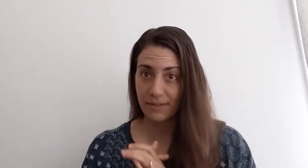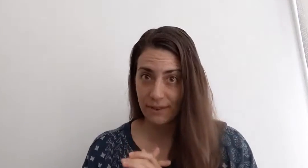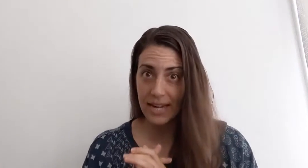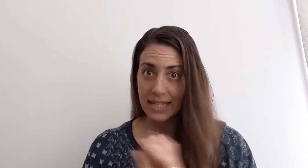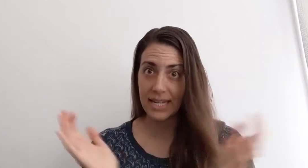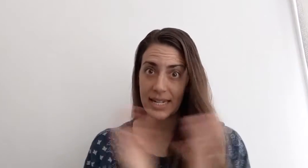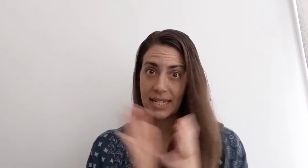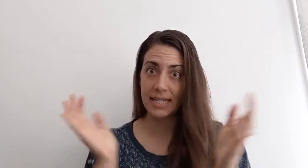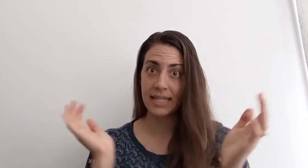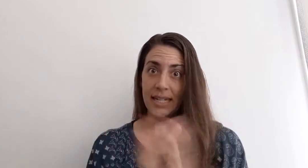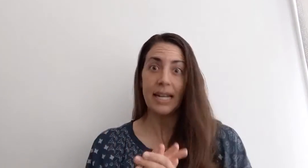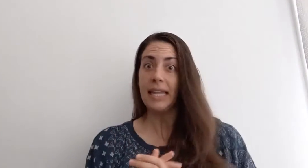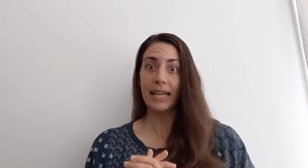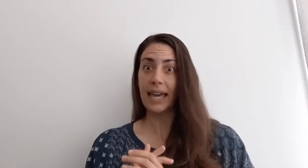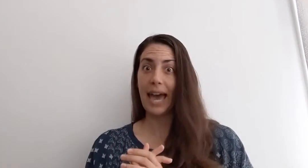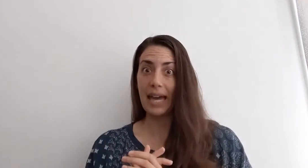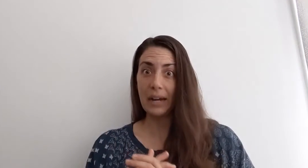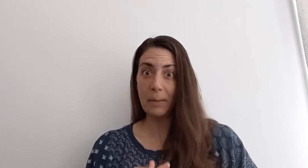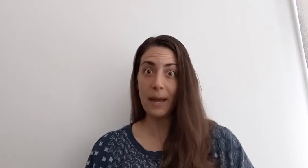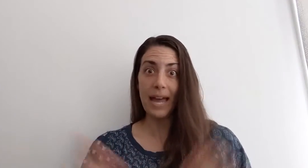to frighten the cat away.